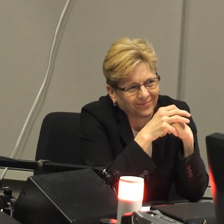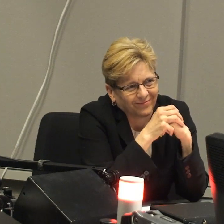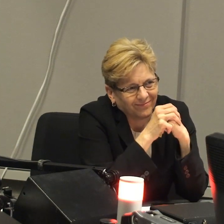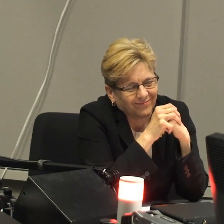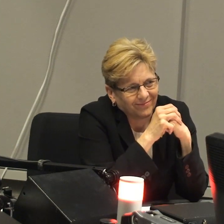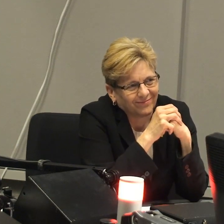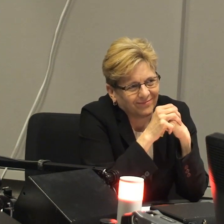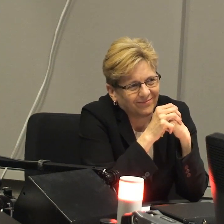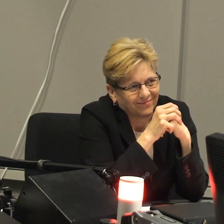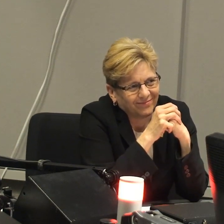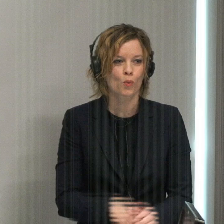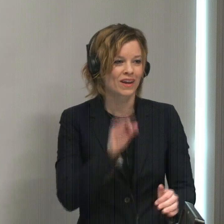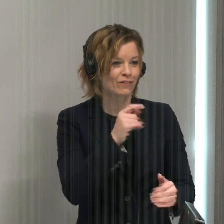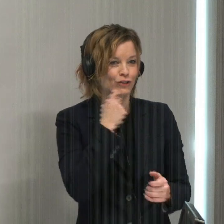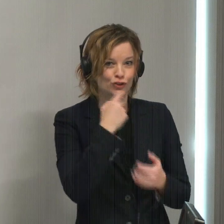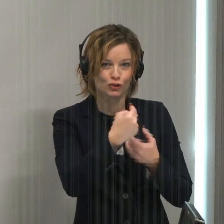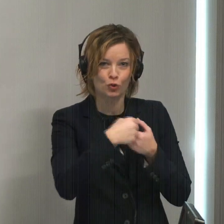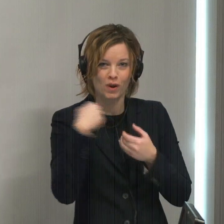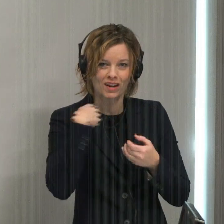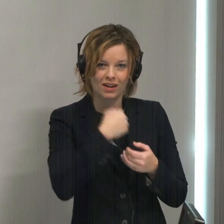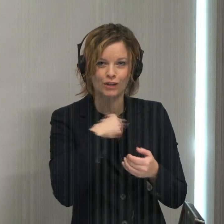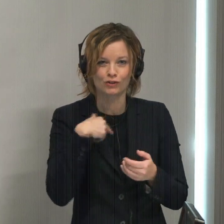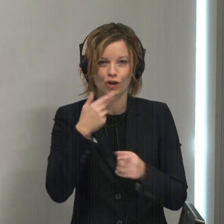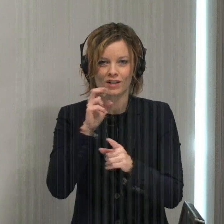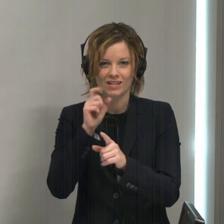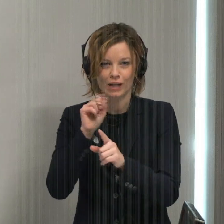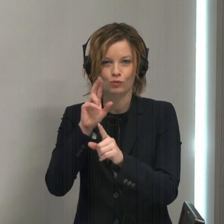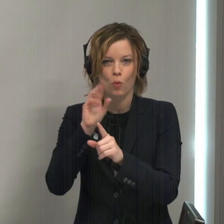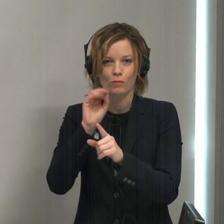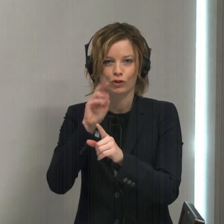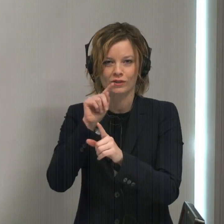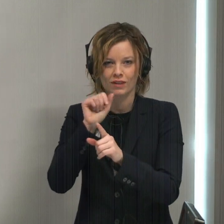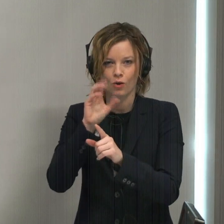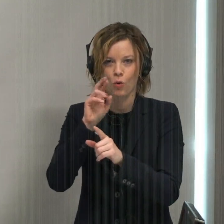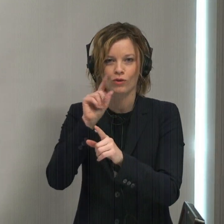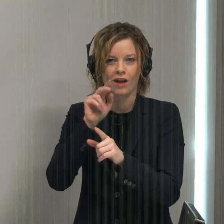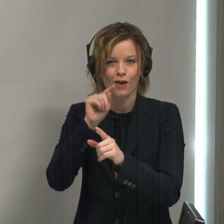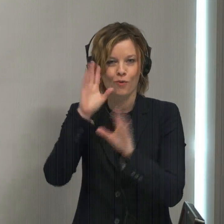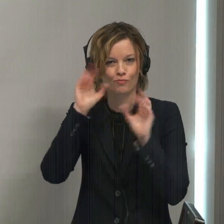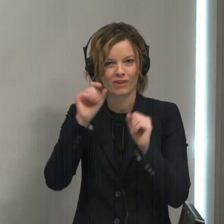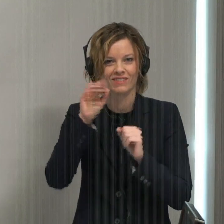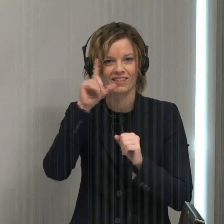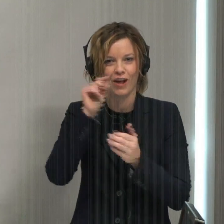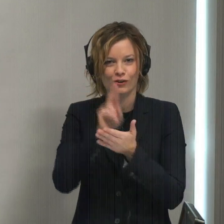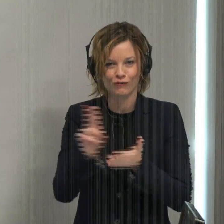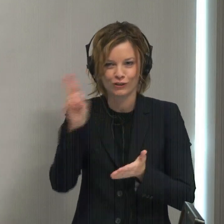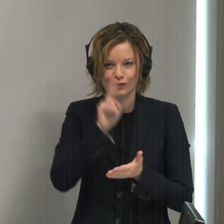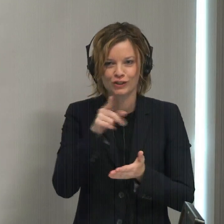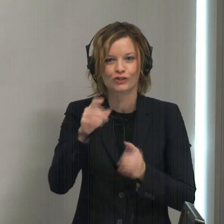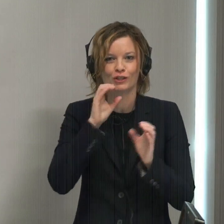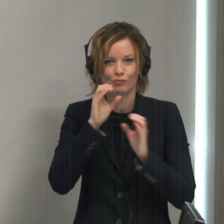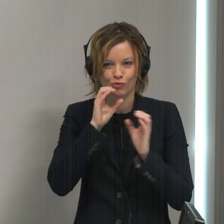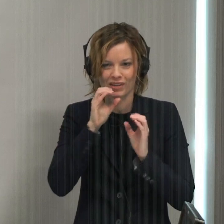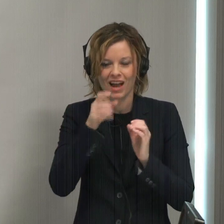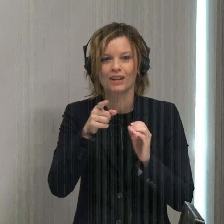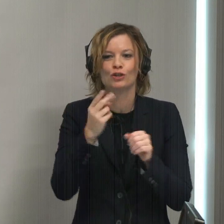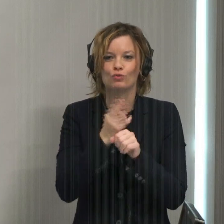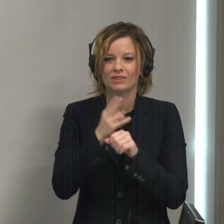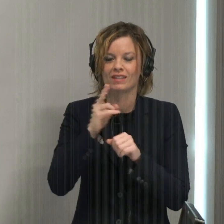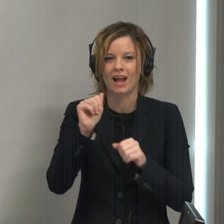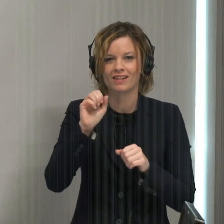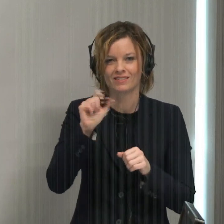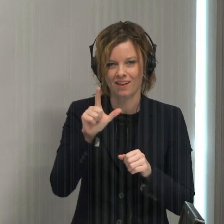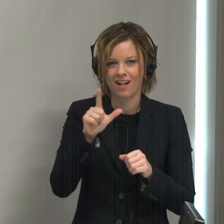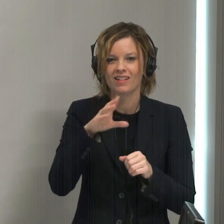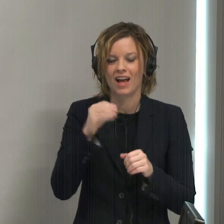In case you're just joining us, our guest is Roberta Cordano. She is the president of Gallaudet University. She's communicating using American